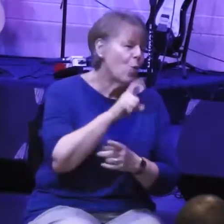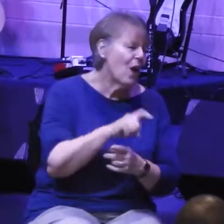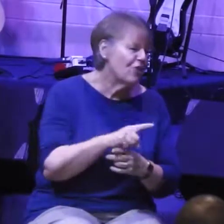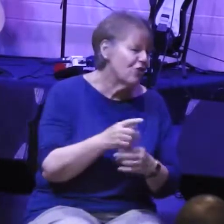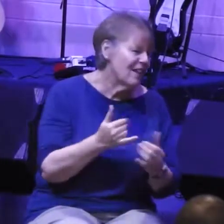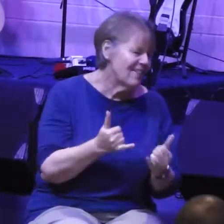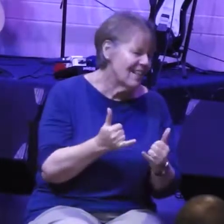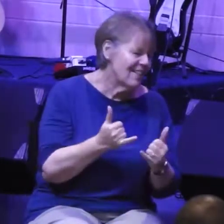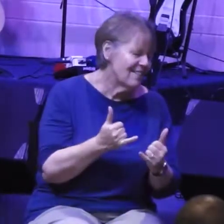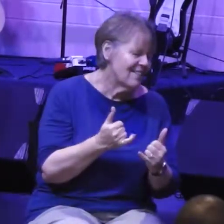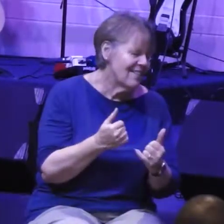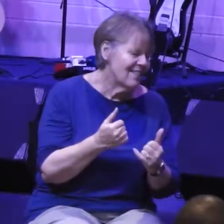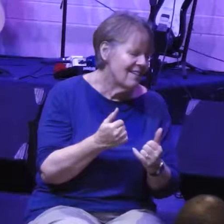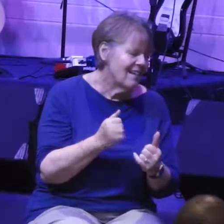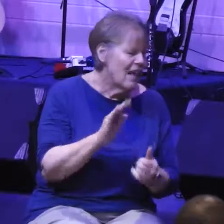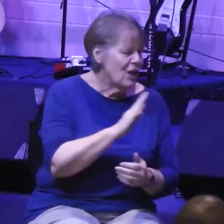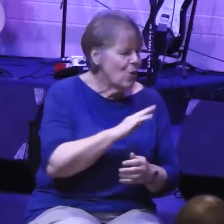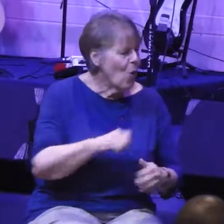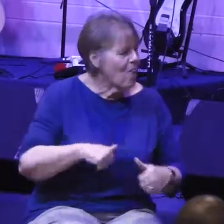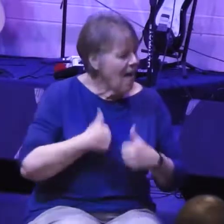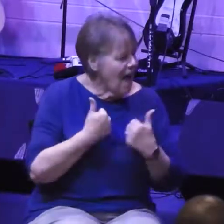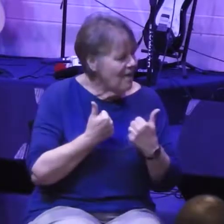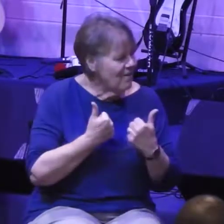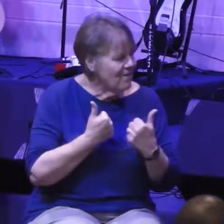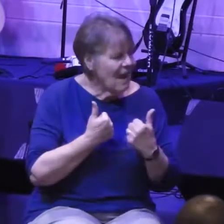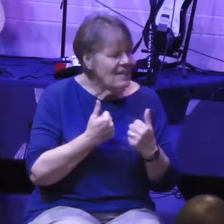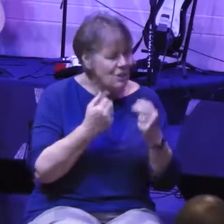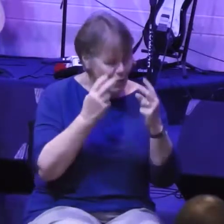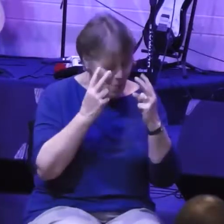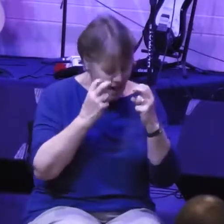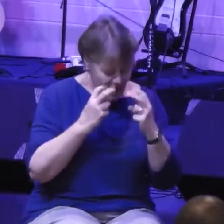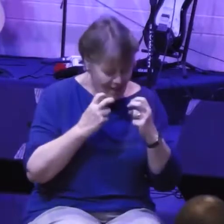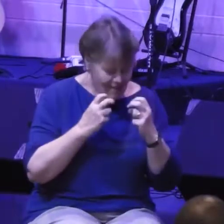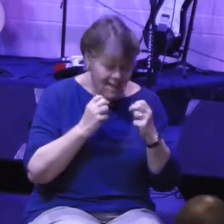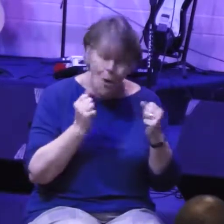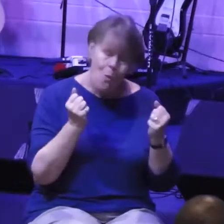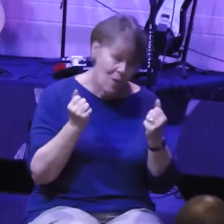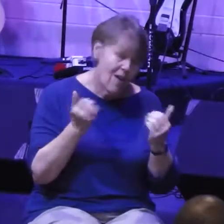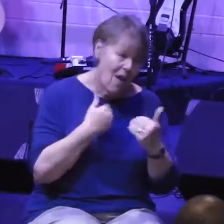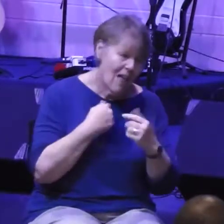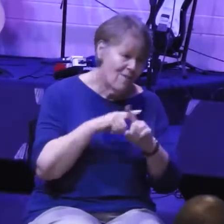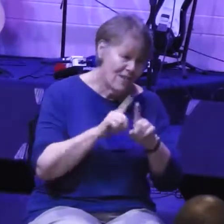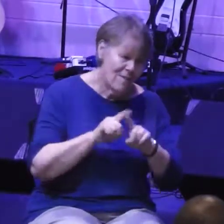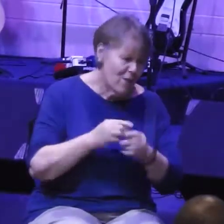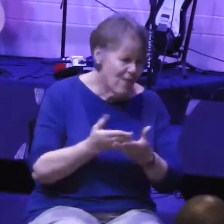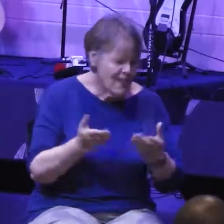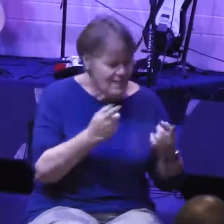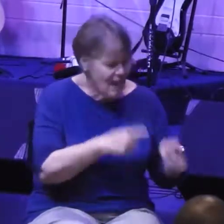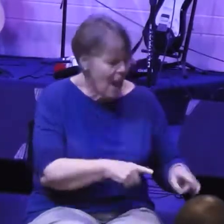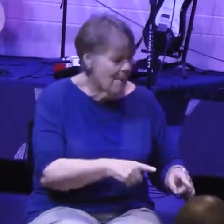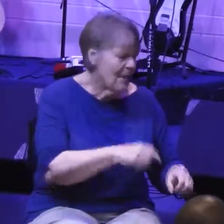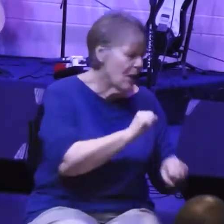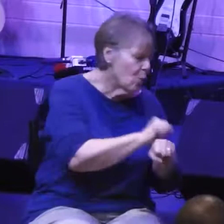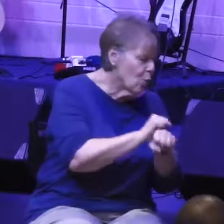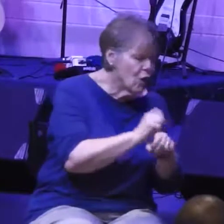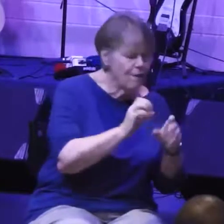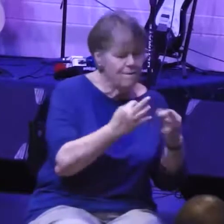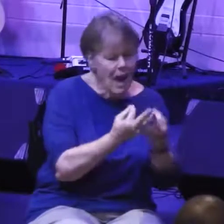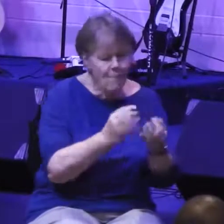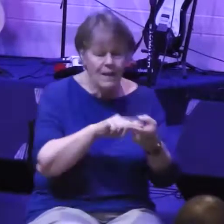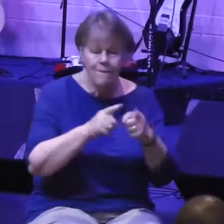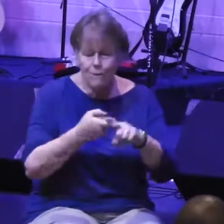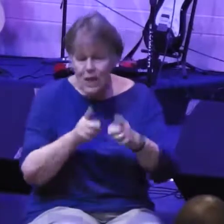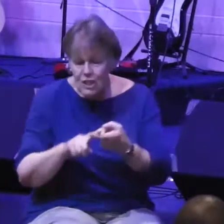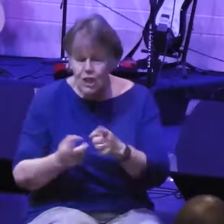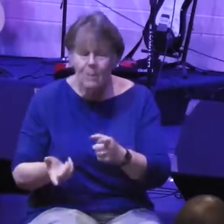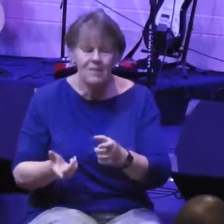As you're looking at your life right now, right, and we've all got different things going on in our lives, you're looking at your work and you're looking at your family and you're looking at your friendships and you're